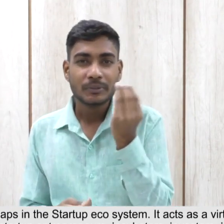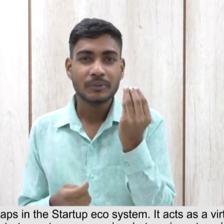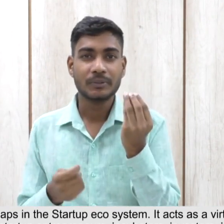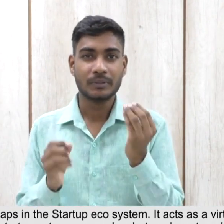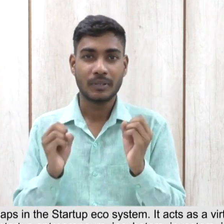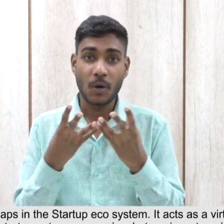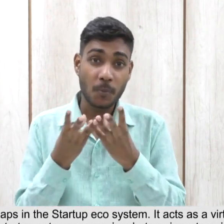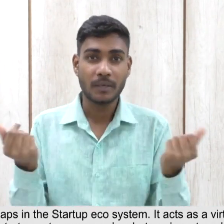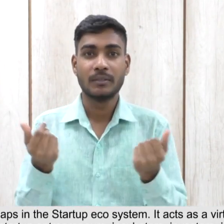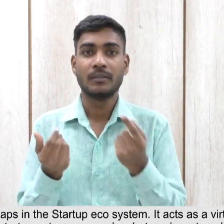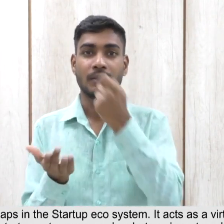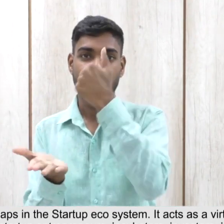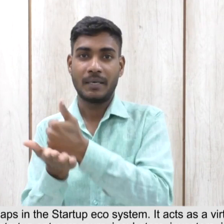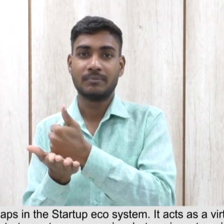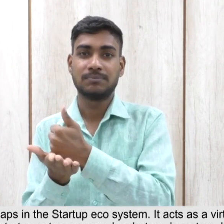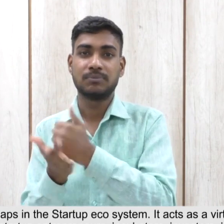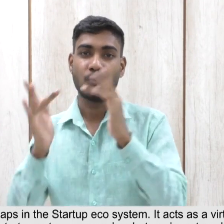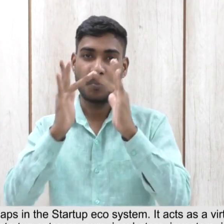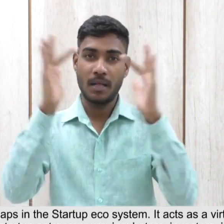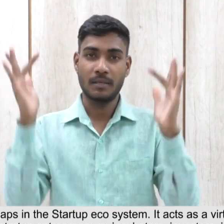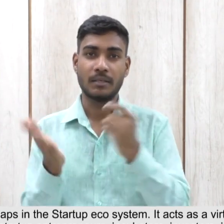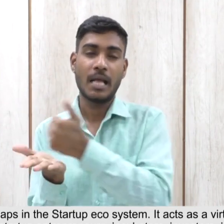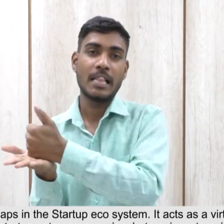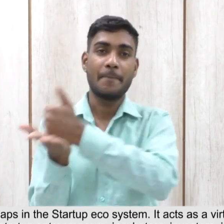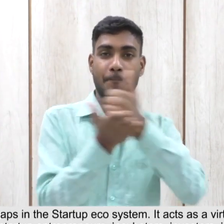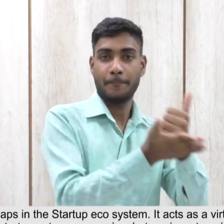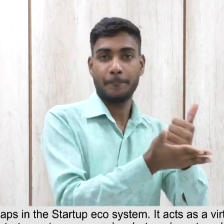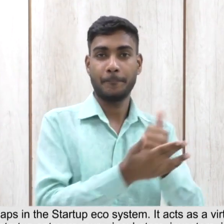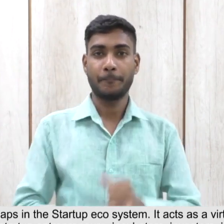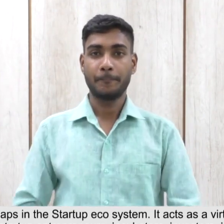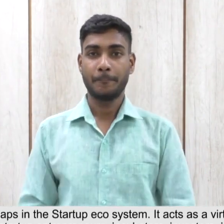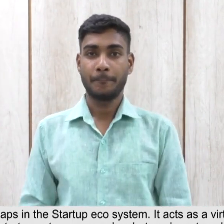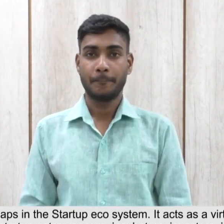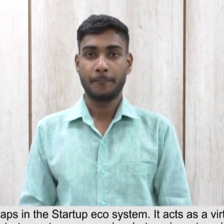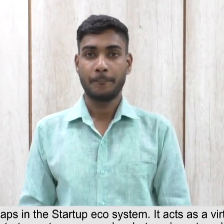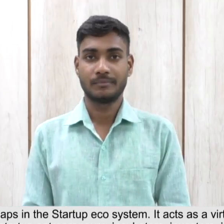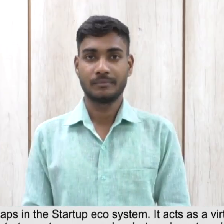stakeholders, start-up entrepreneurs, incubators,